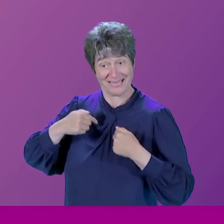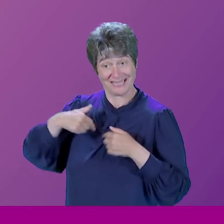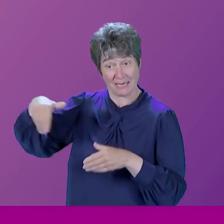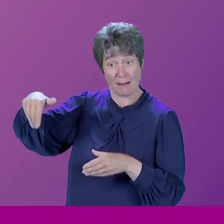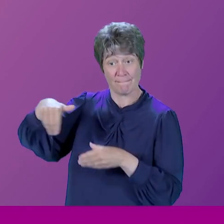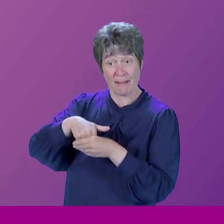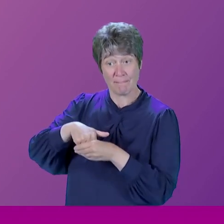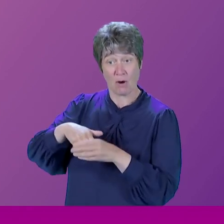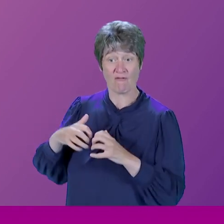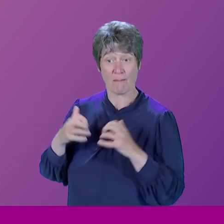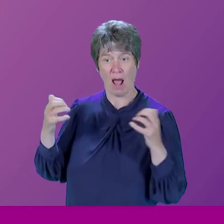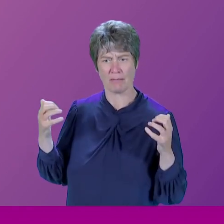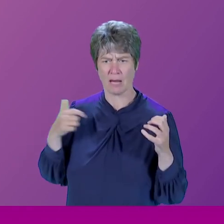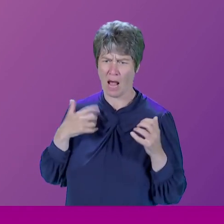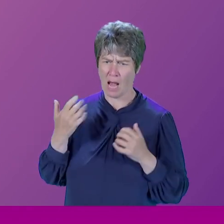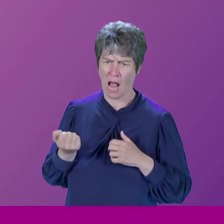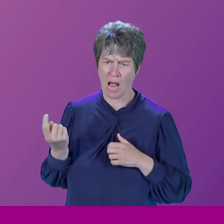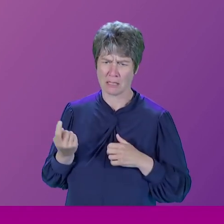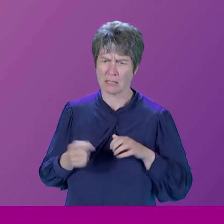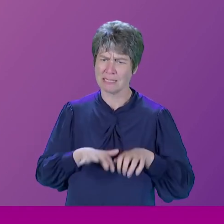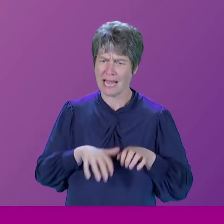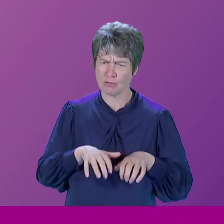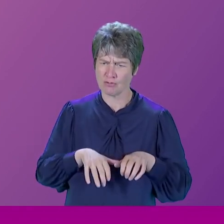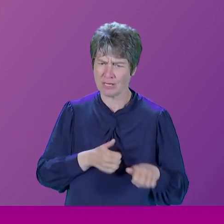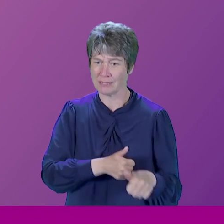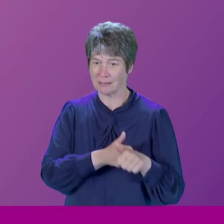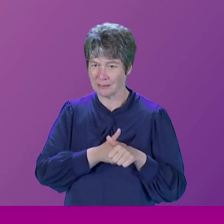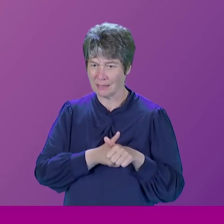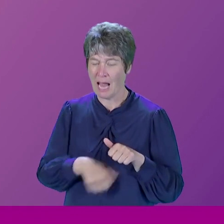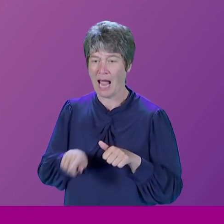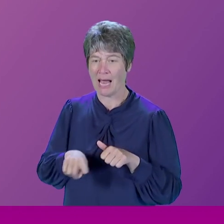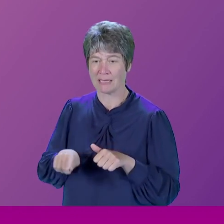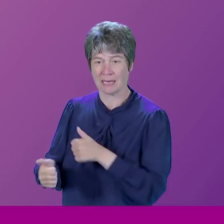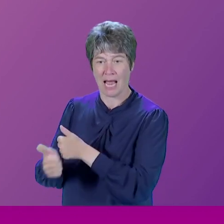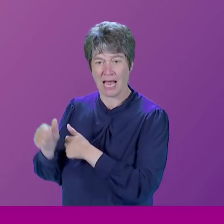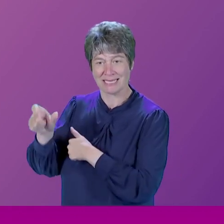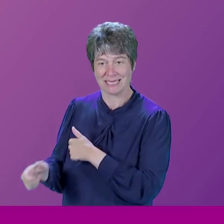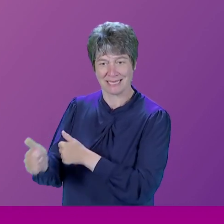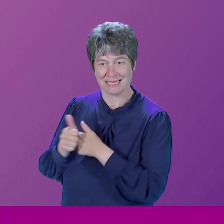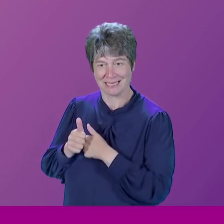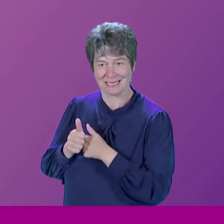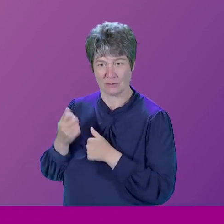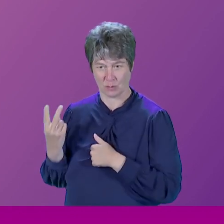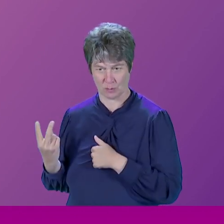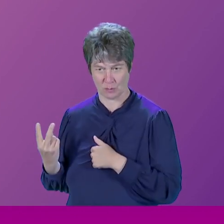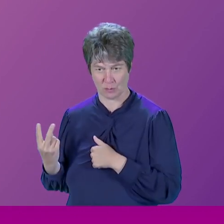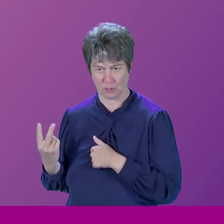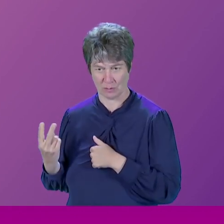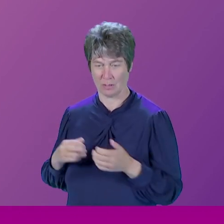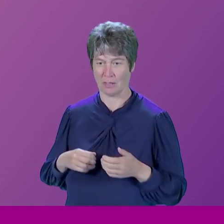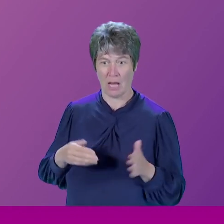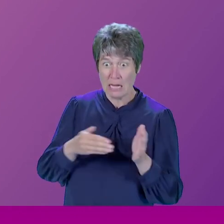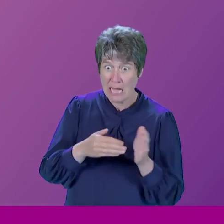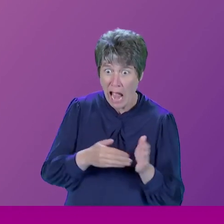I think I had a secretary and I had an assistant. Now, members of parliament have, you know, seven or eight in their